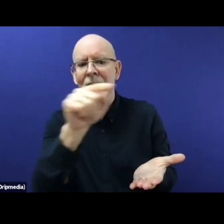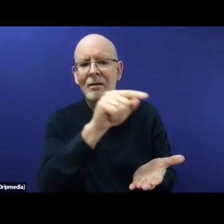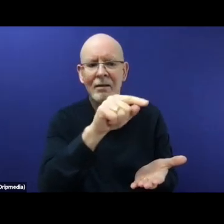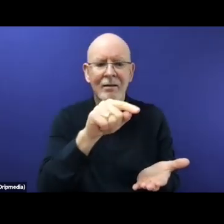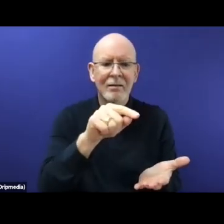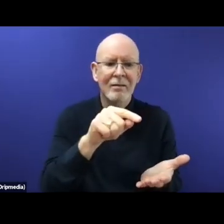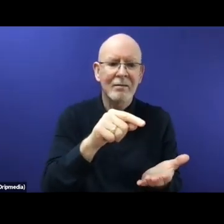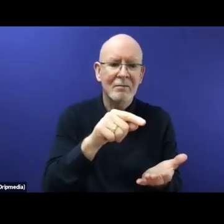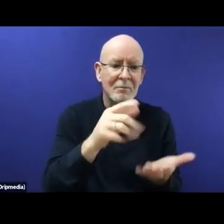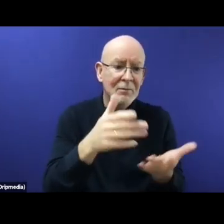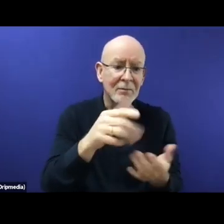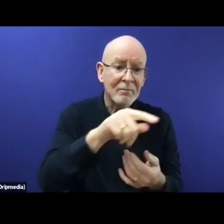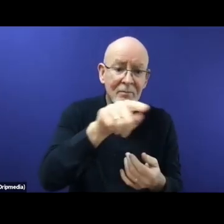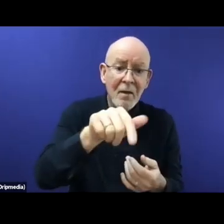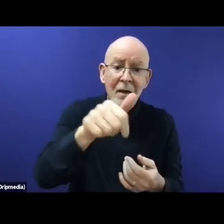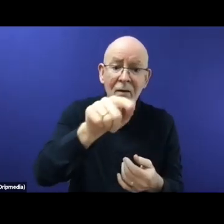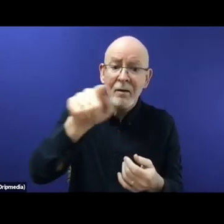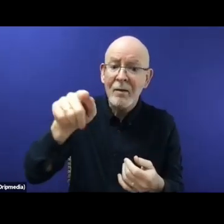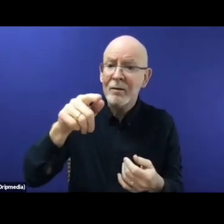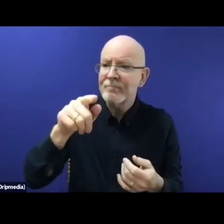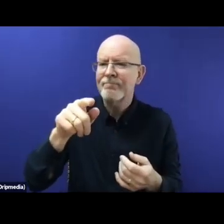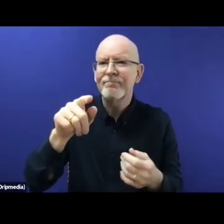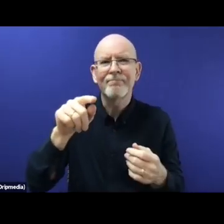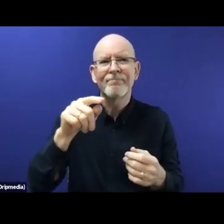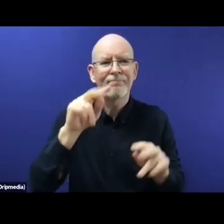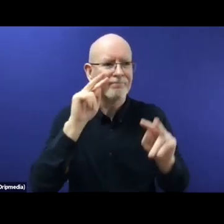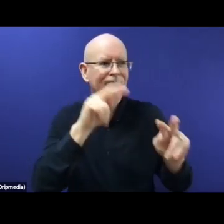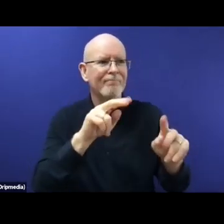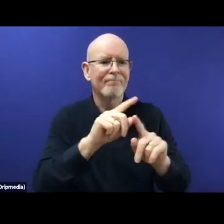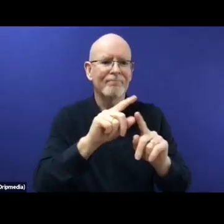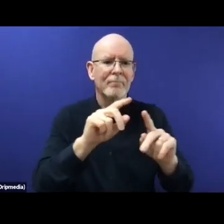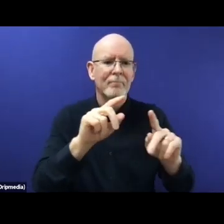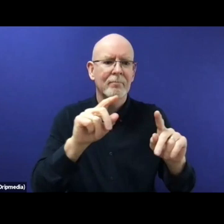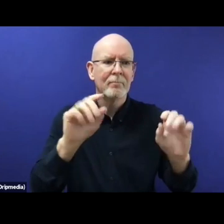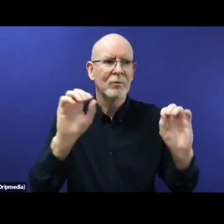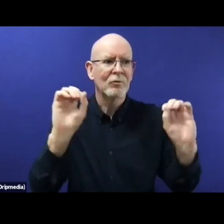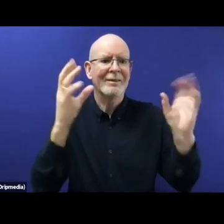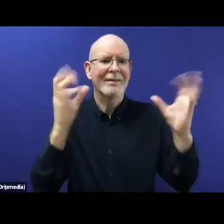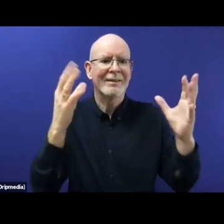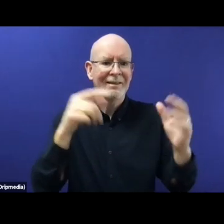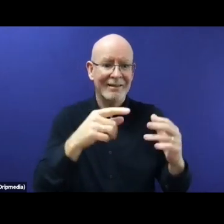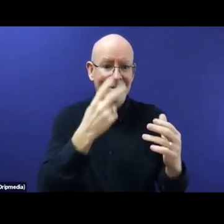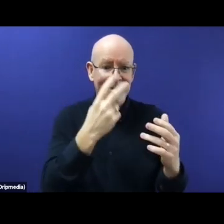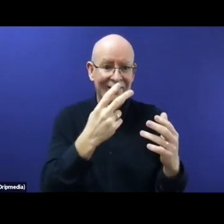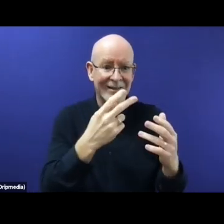Bosnia. I think your interventions paves very well the way for our second